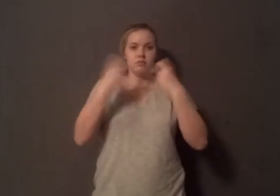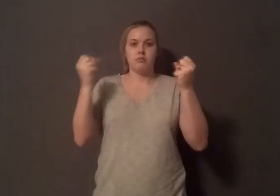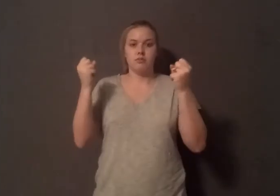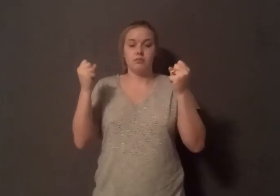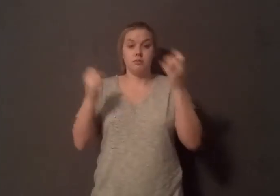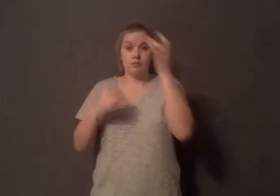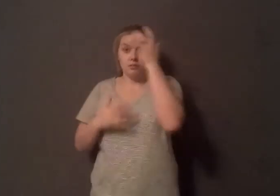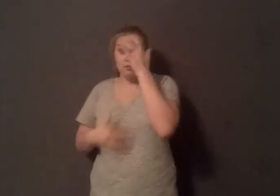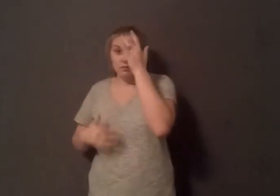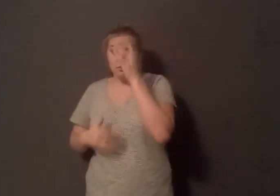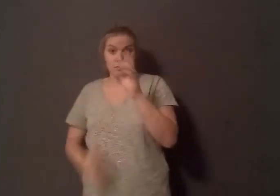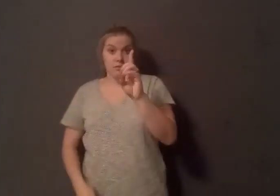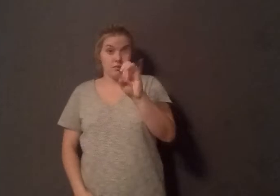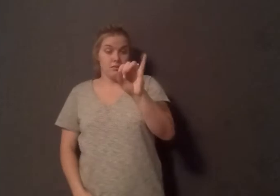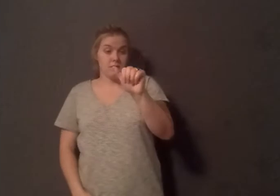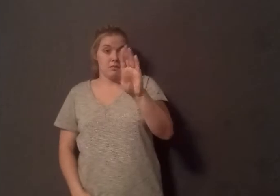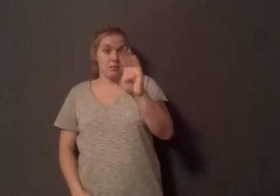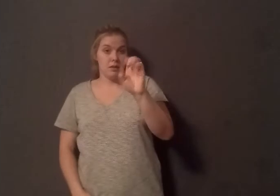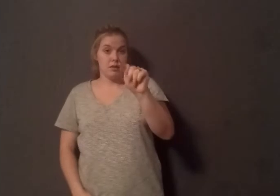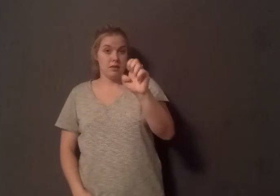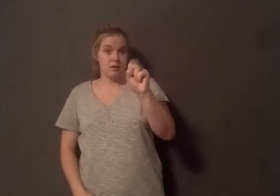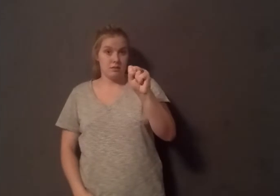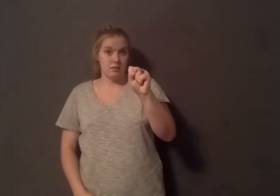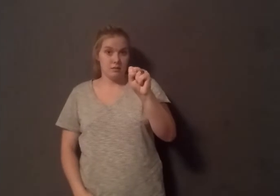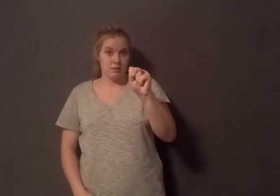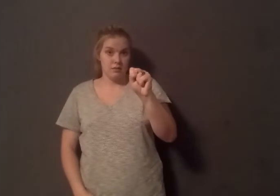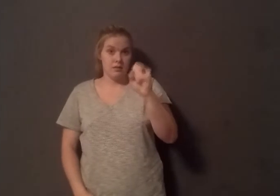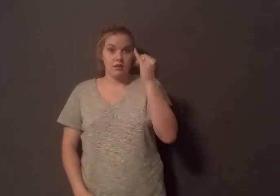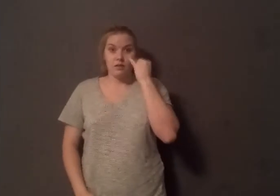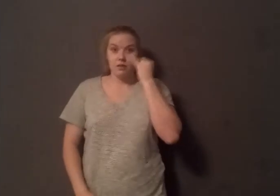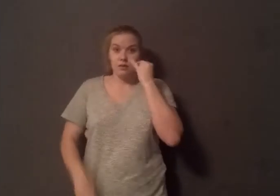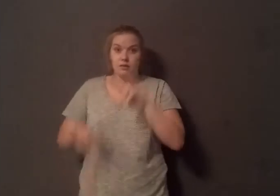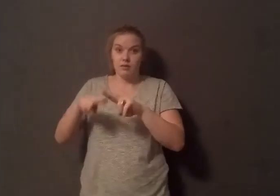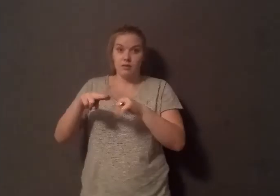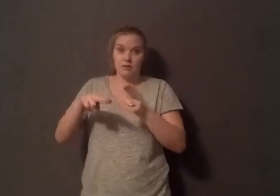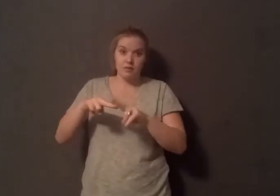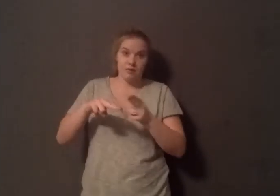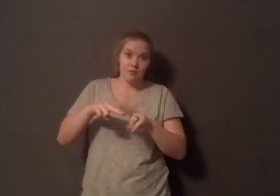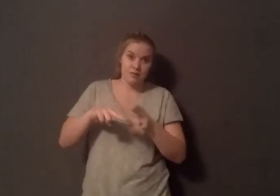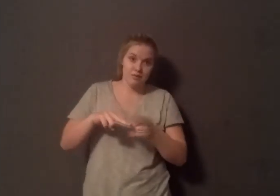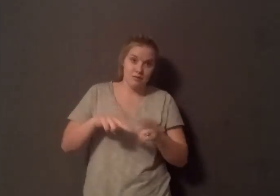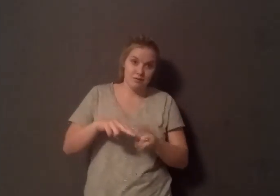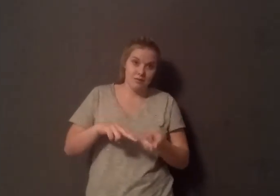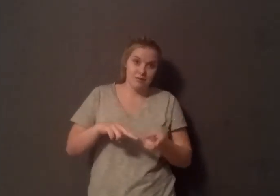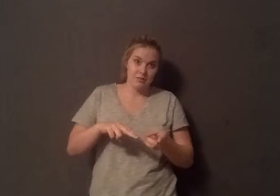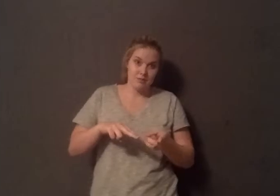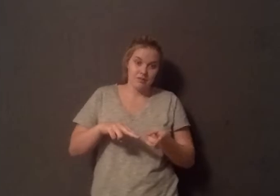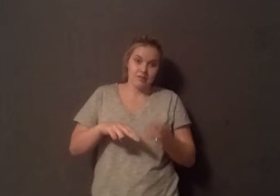and mortality in men, they actually get reduced as you go higher and higher in terms of how much you restrict animal